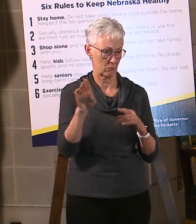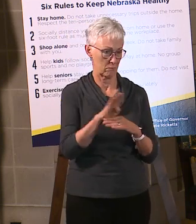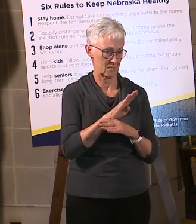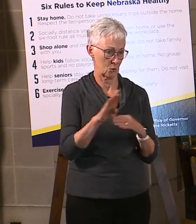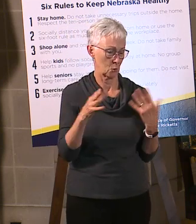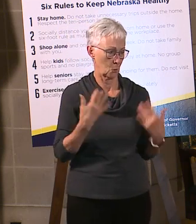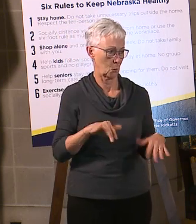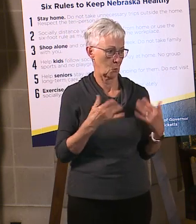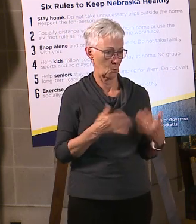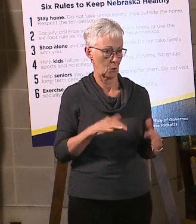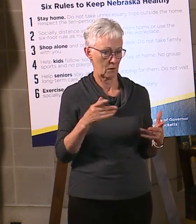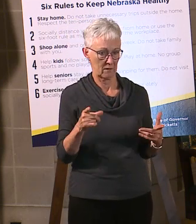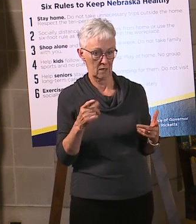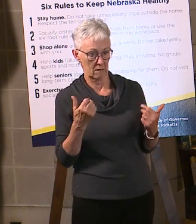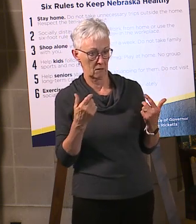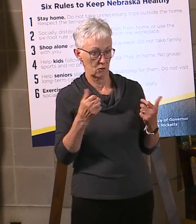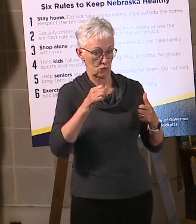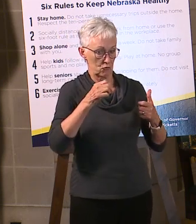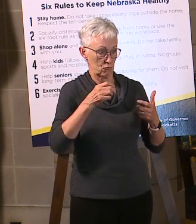doors to their customers.